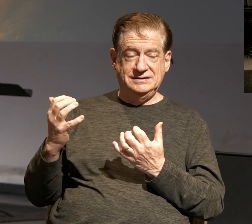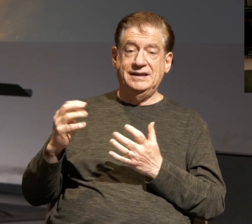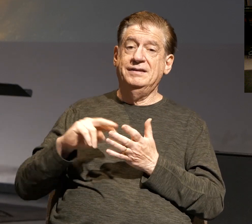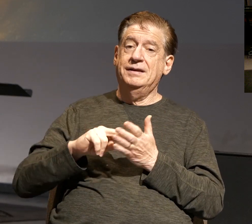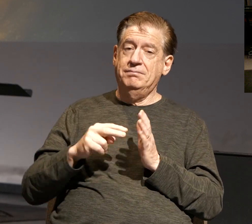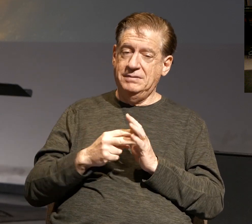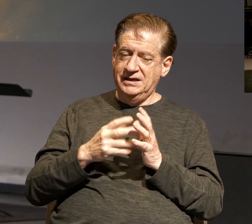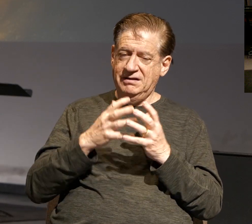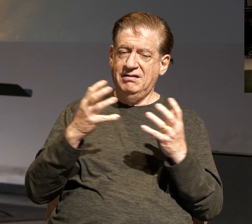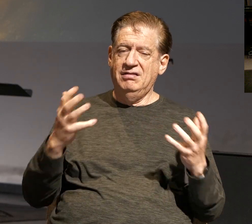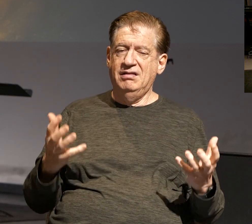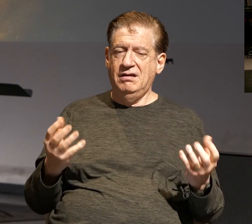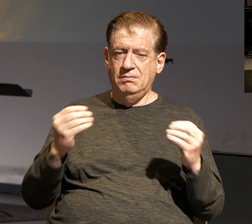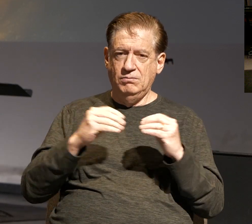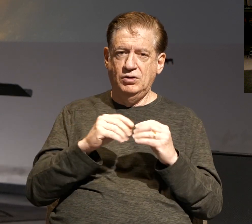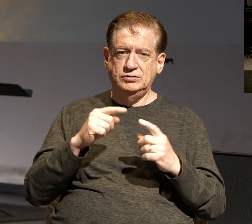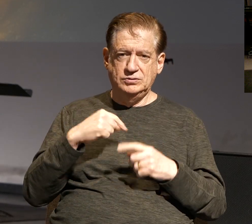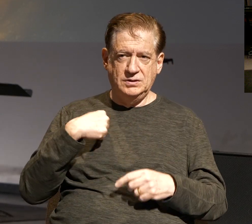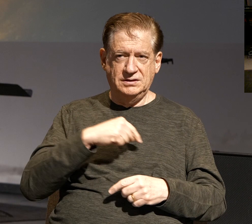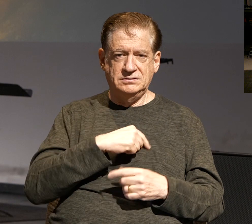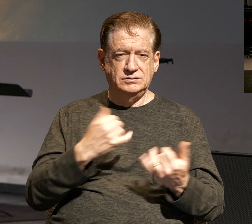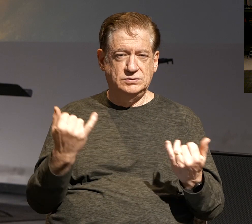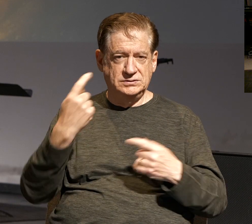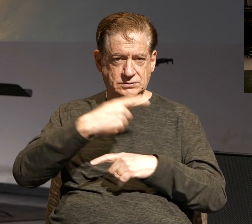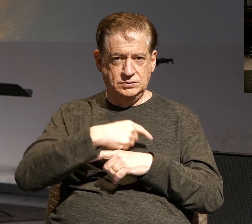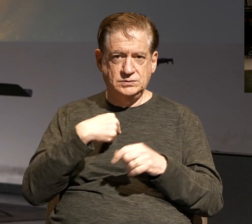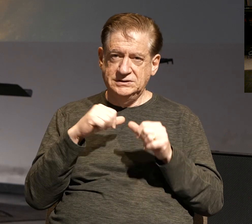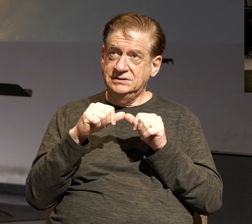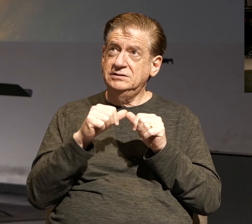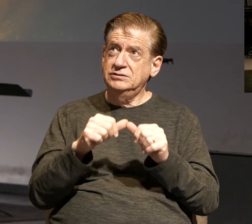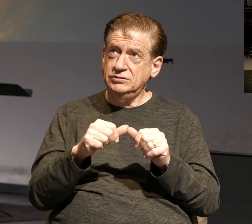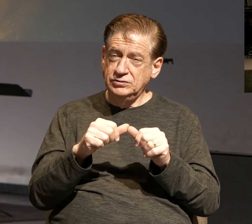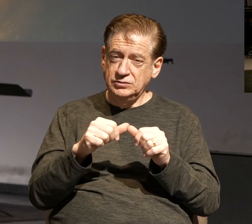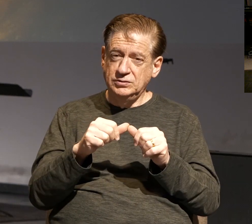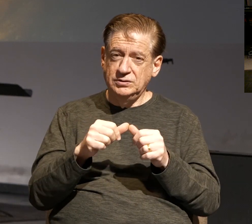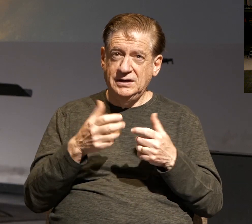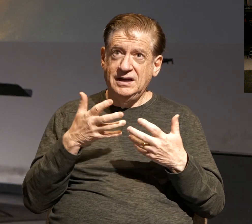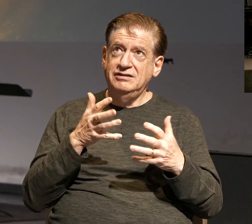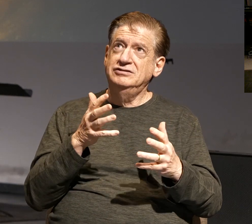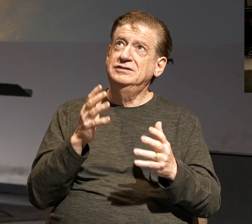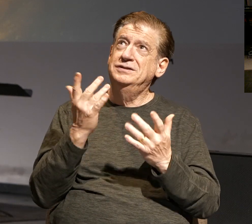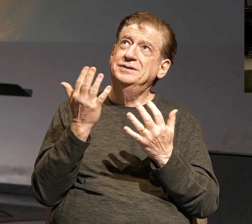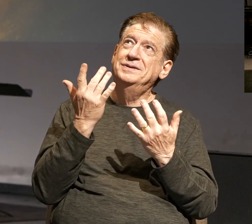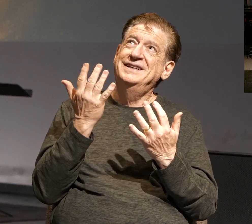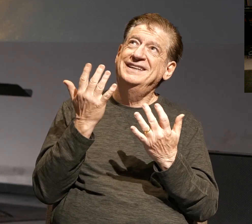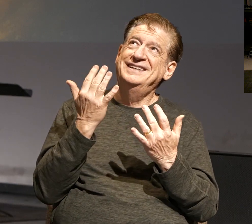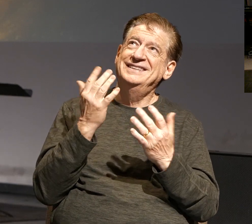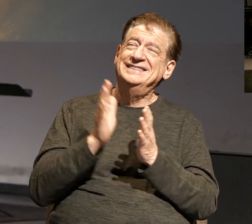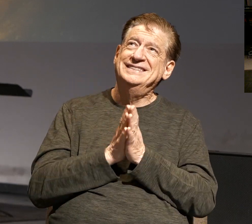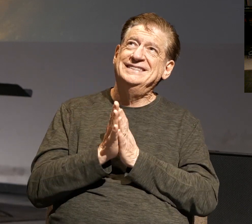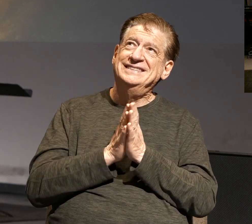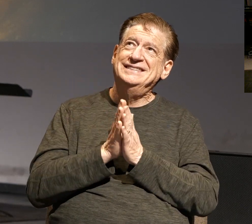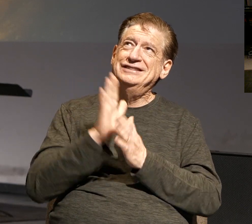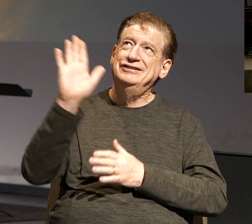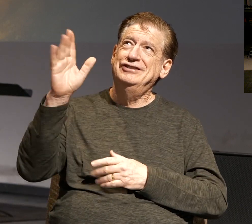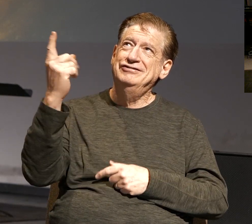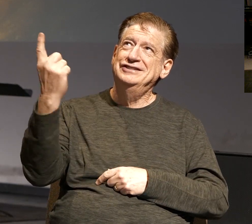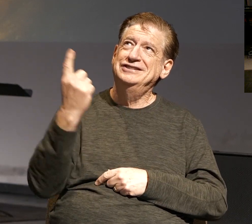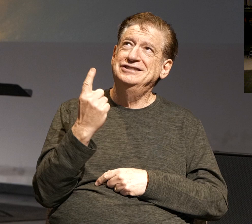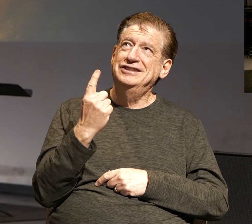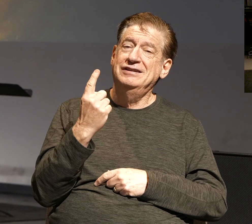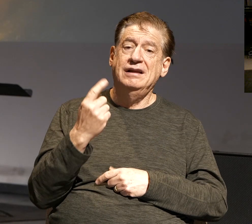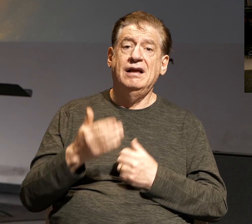so much more to us today as we continue to anxiously await your return. Help us to remember